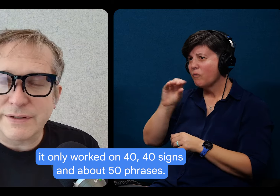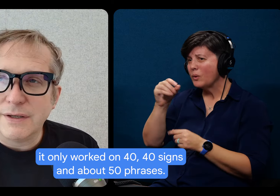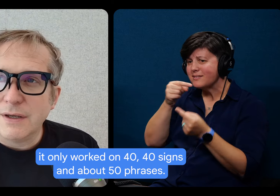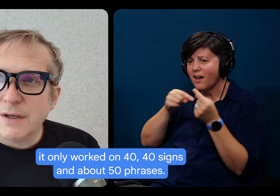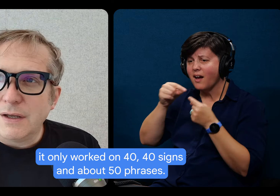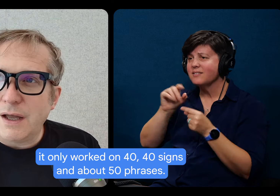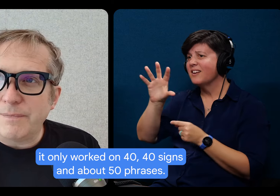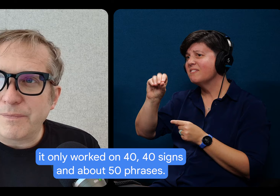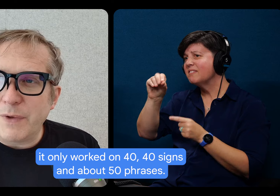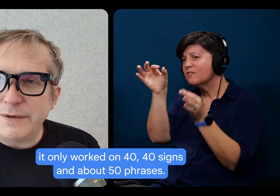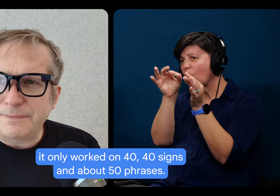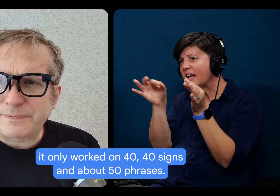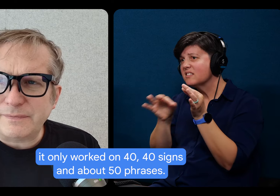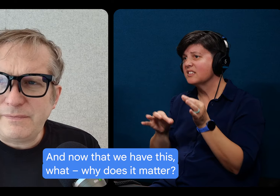phrases.